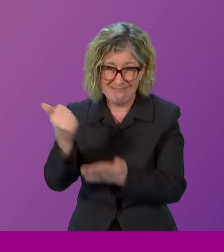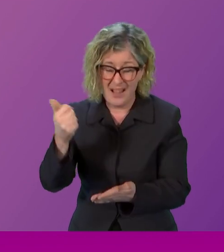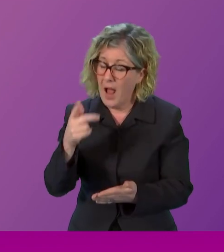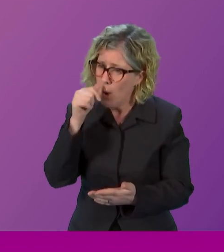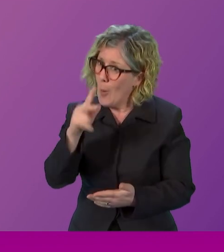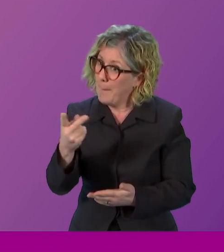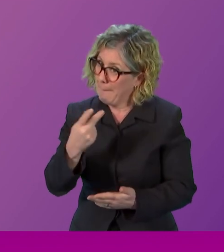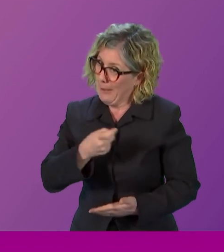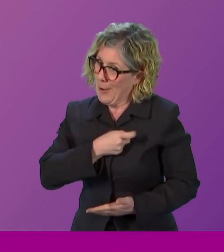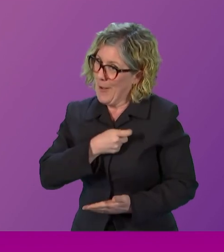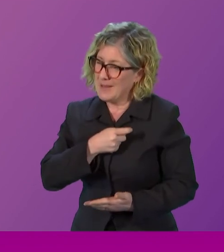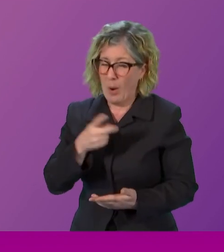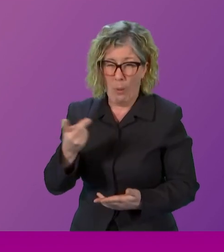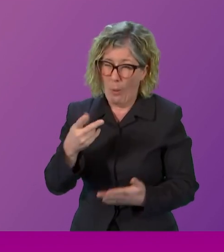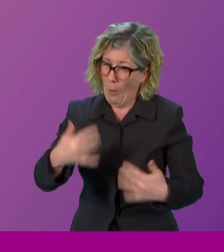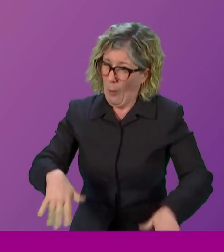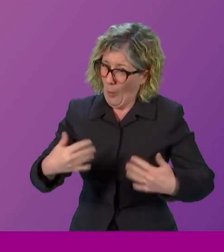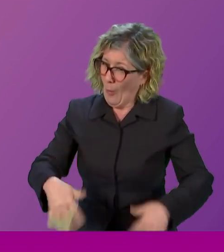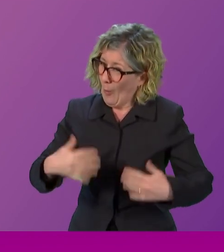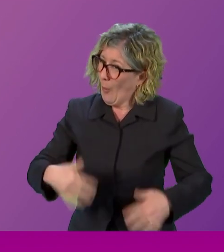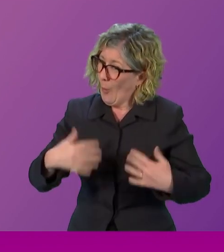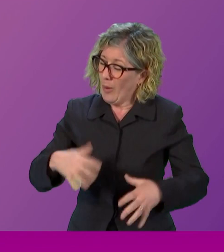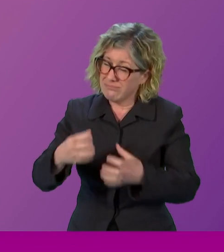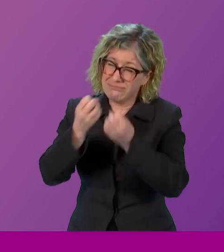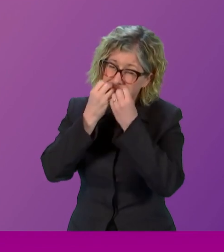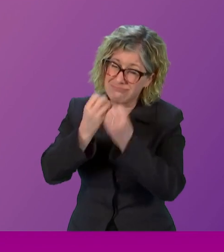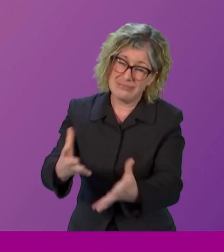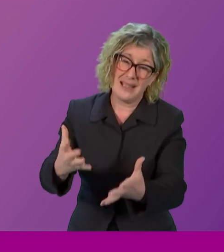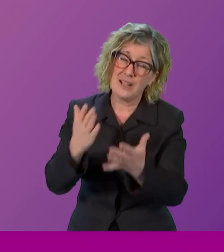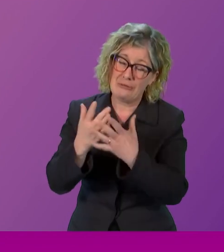were absolutely amazing, so well done.